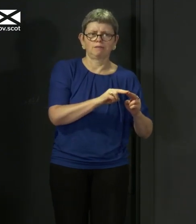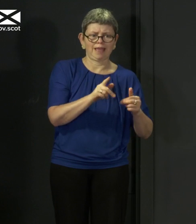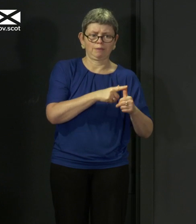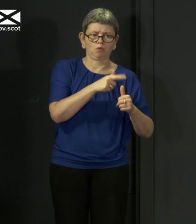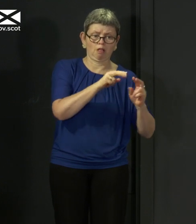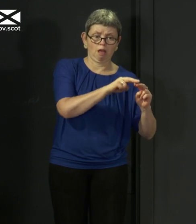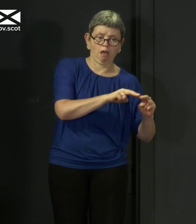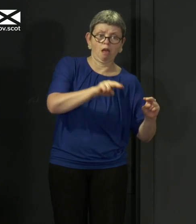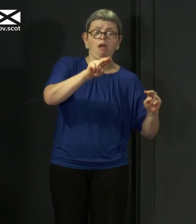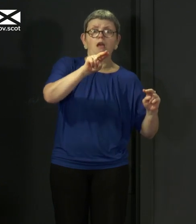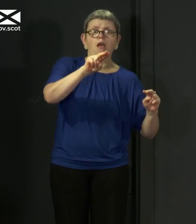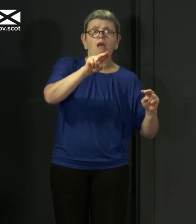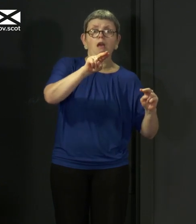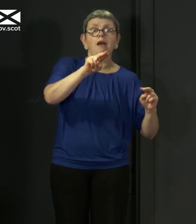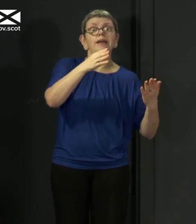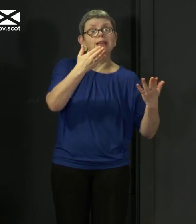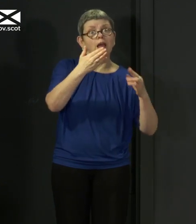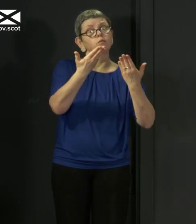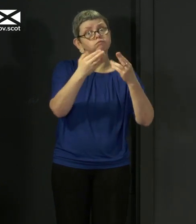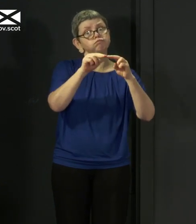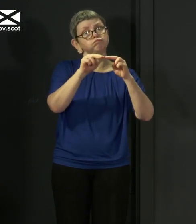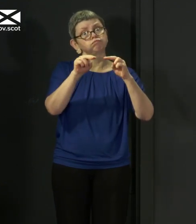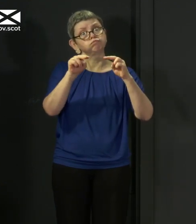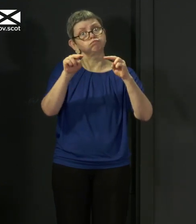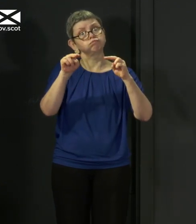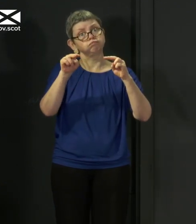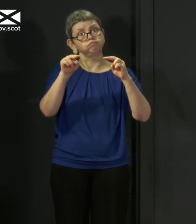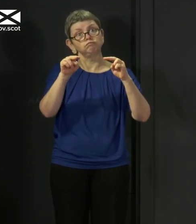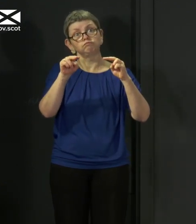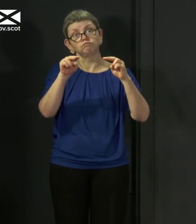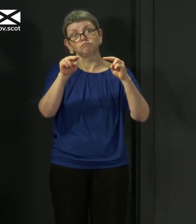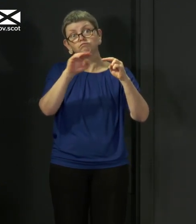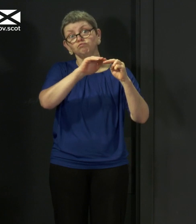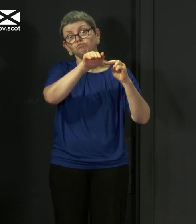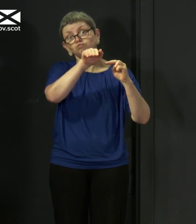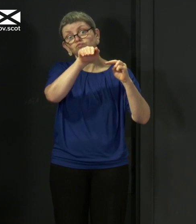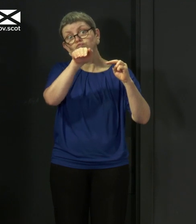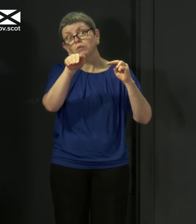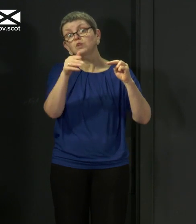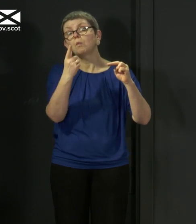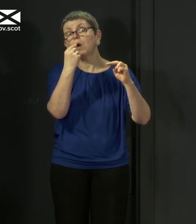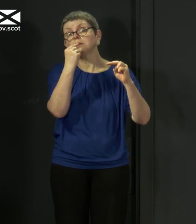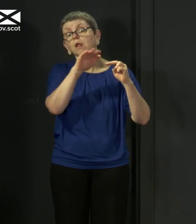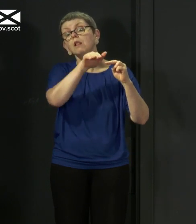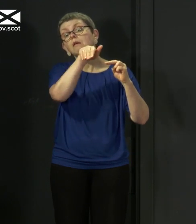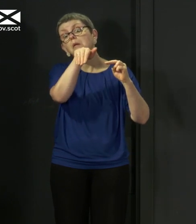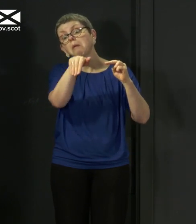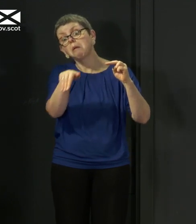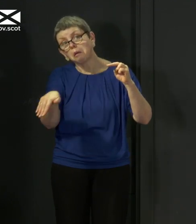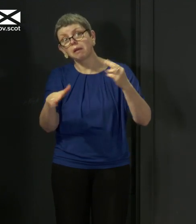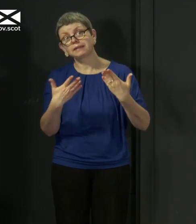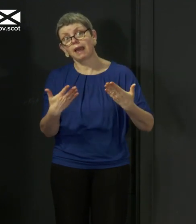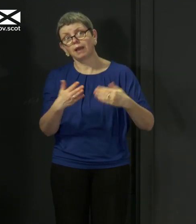this month, has also now broadly stabilised, and the trend there may also now be a downward one.